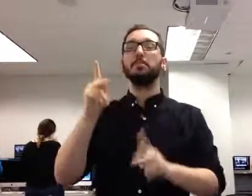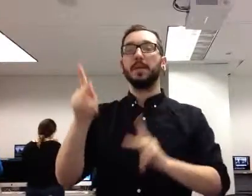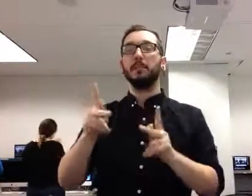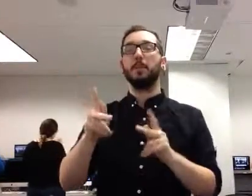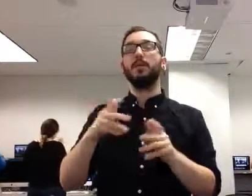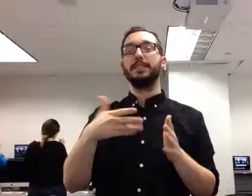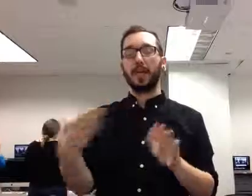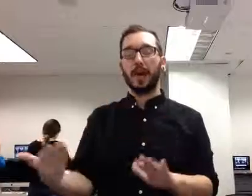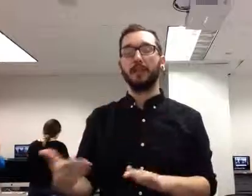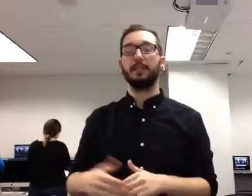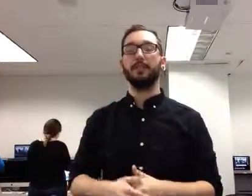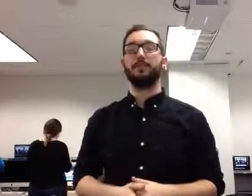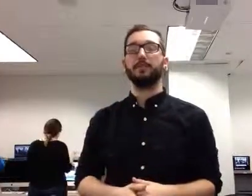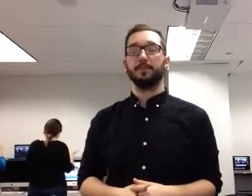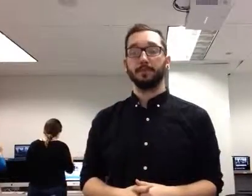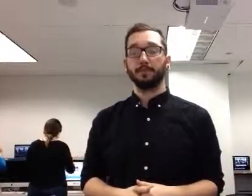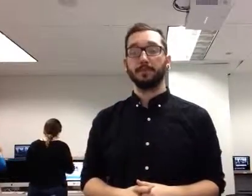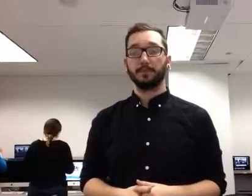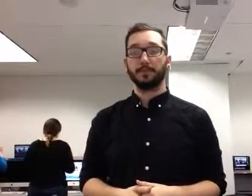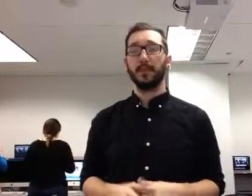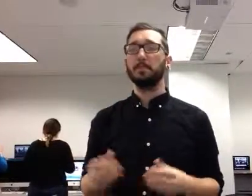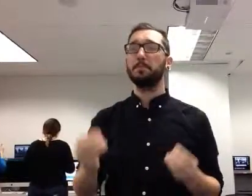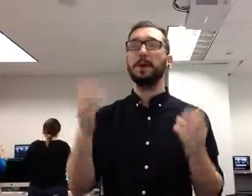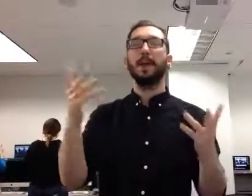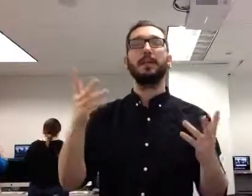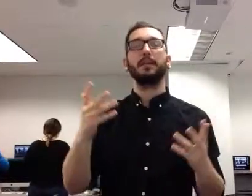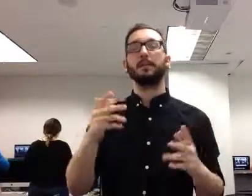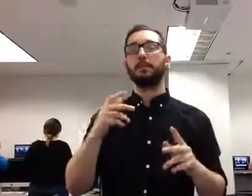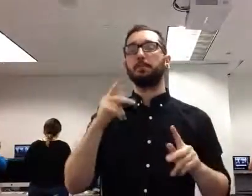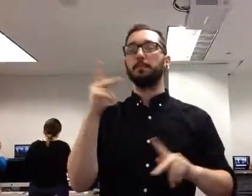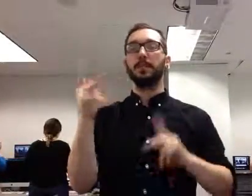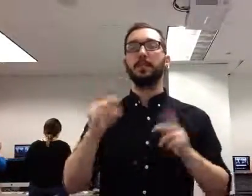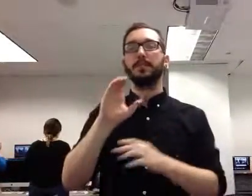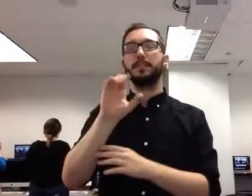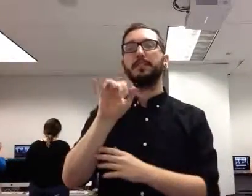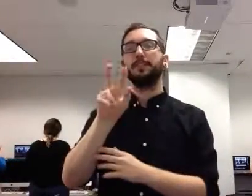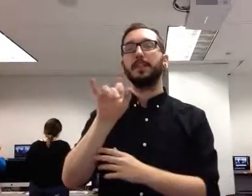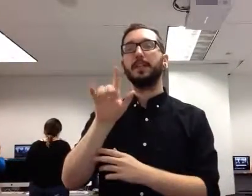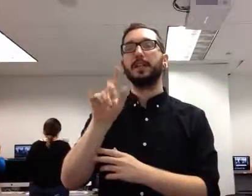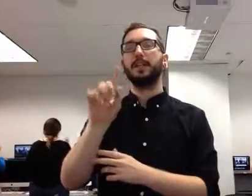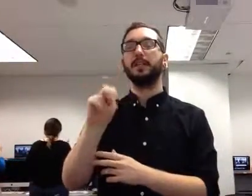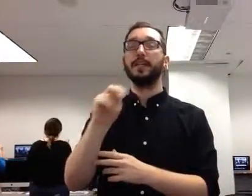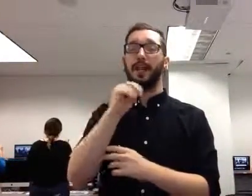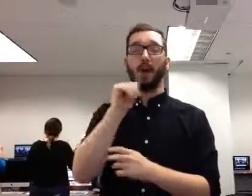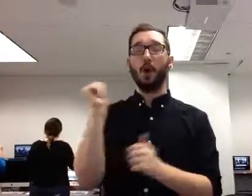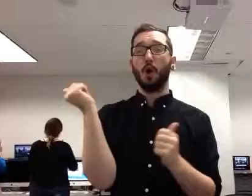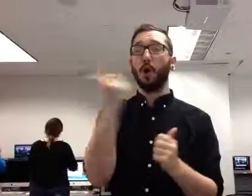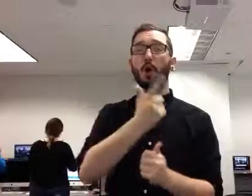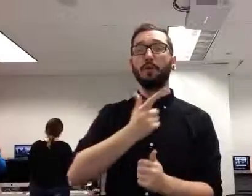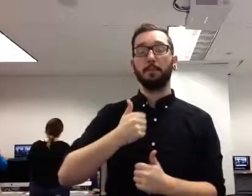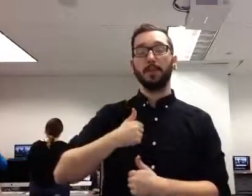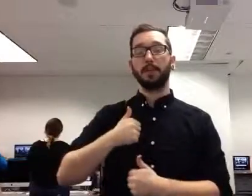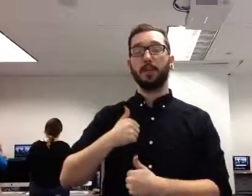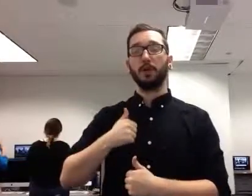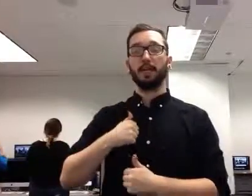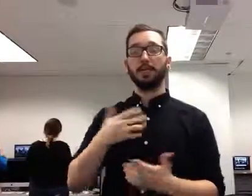That would be mainly civilian, not all military, obviously. Total or partial destruction of 1,700